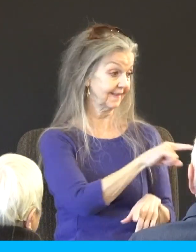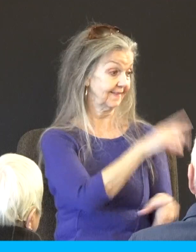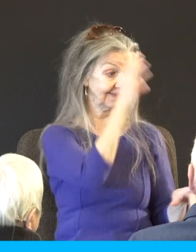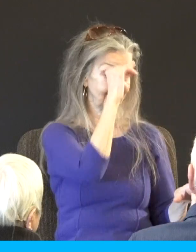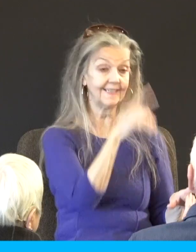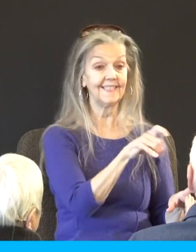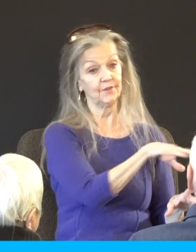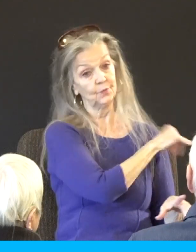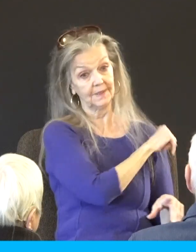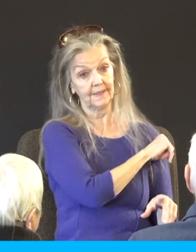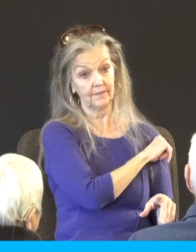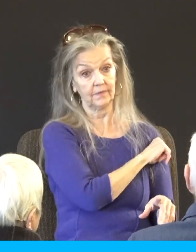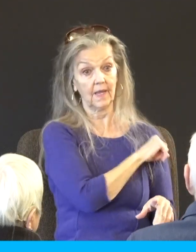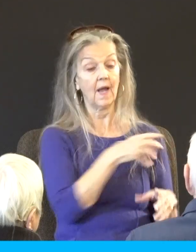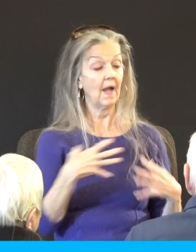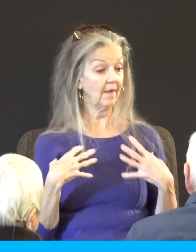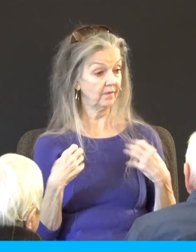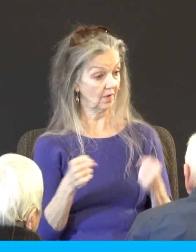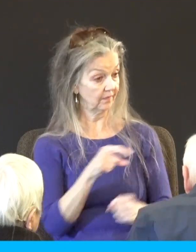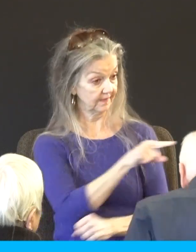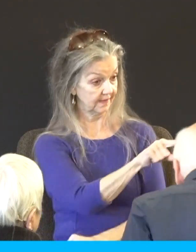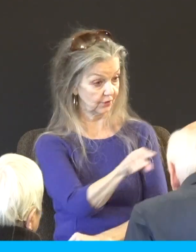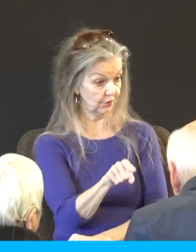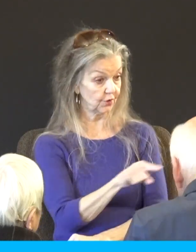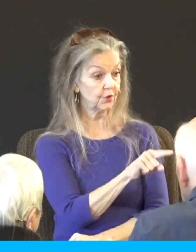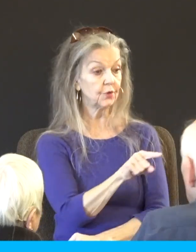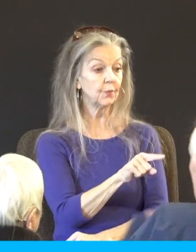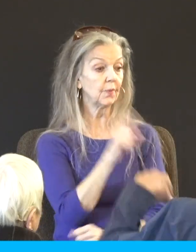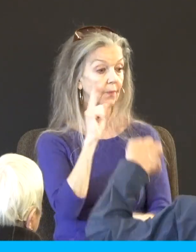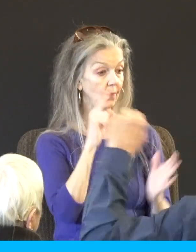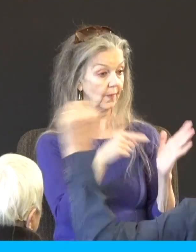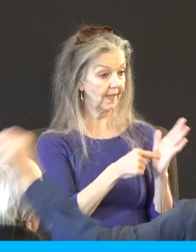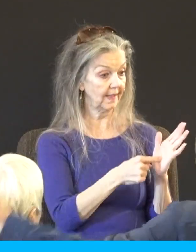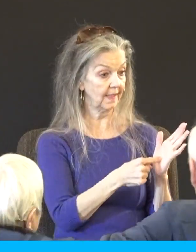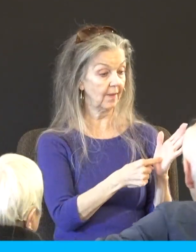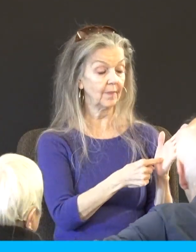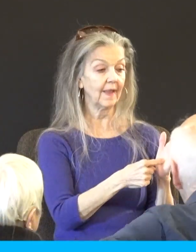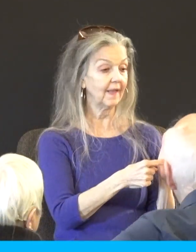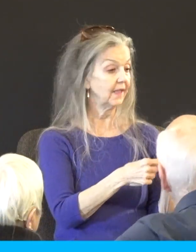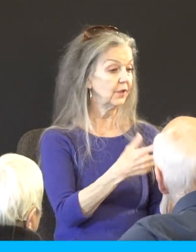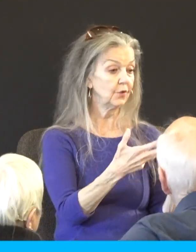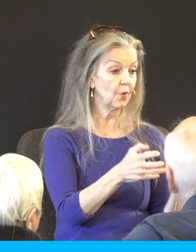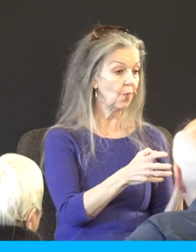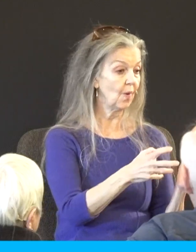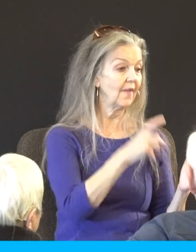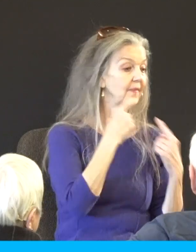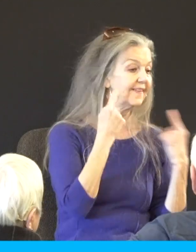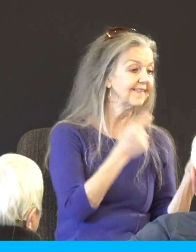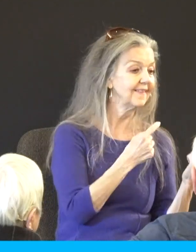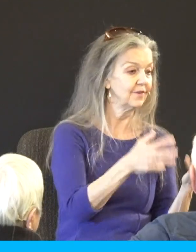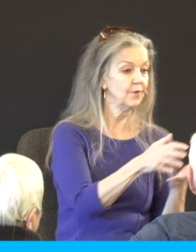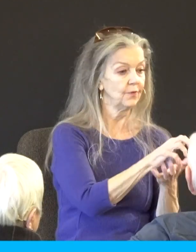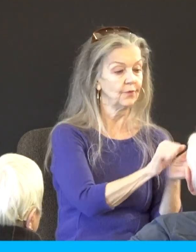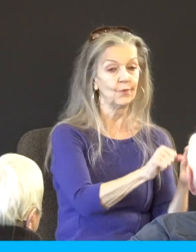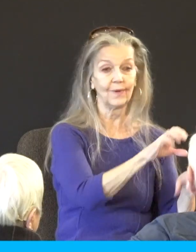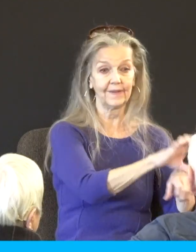you all what? that they would wake up and realize we're allowing something that is gonna corrupt the rest of the church this guy's gotta go and so they